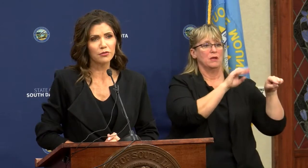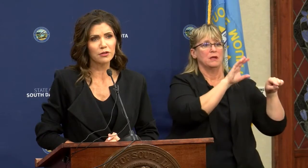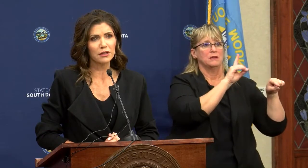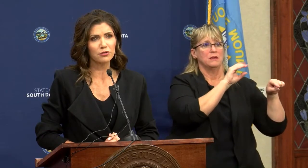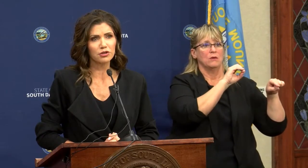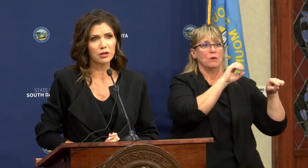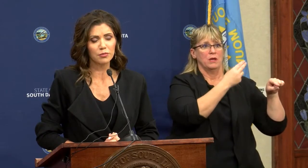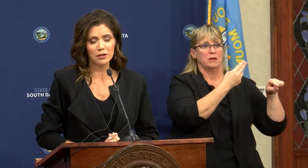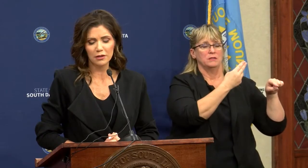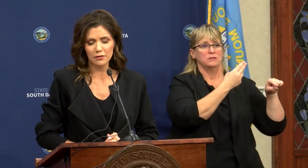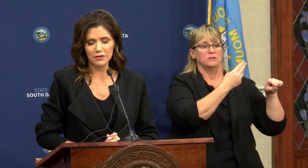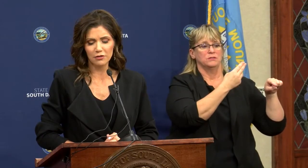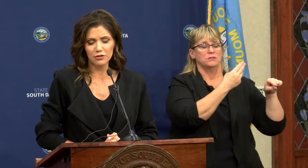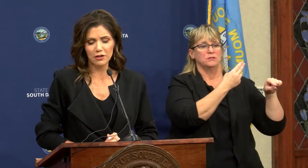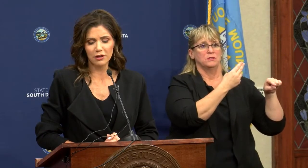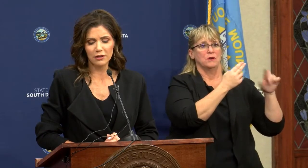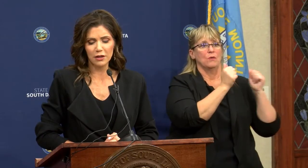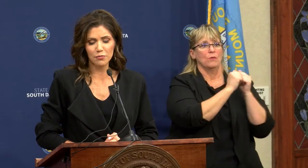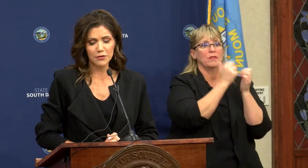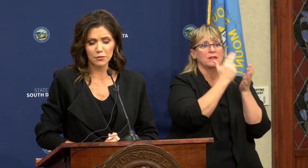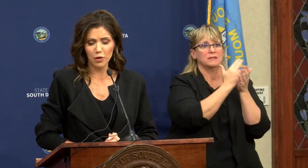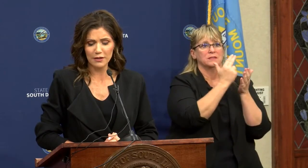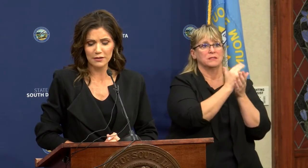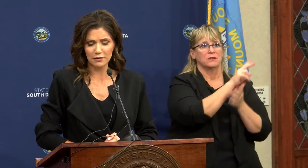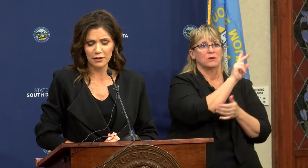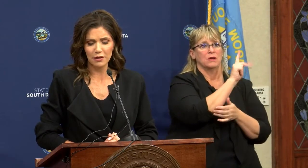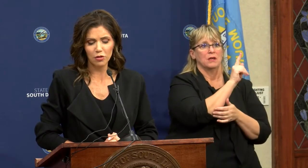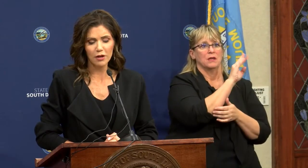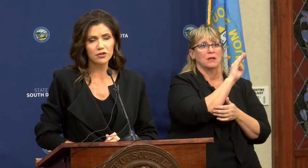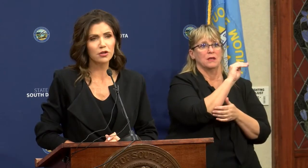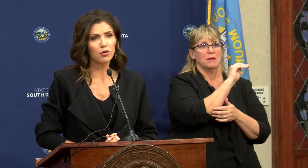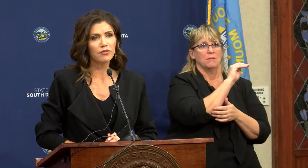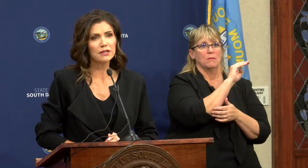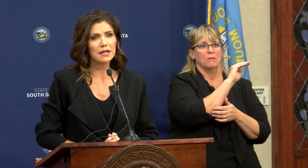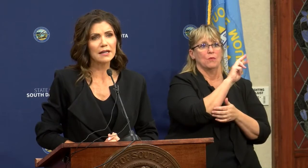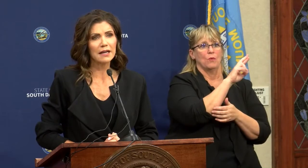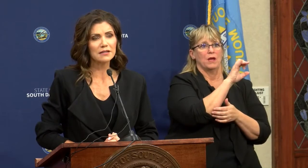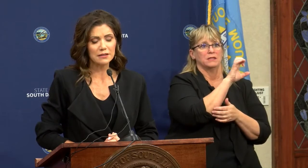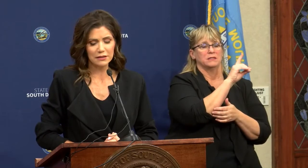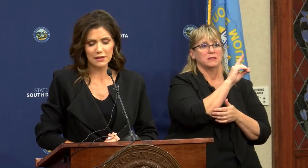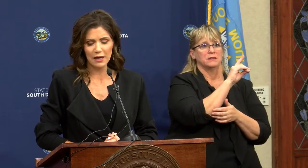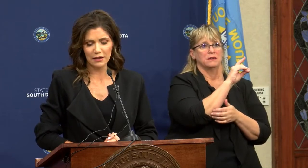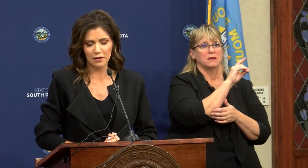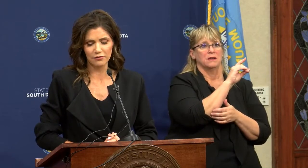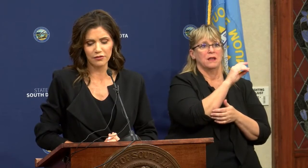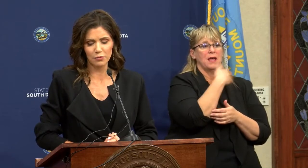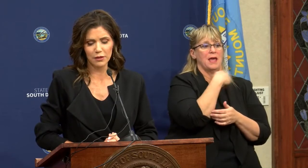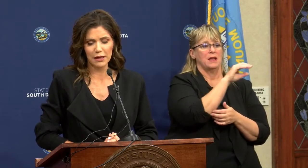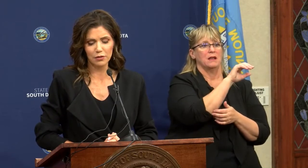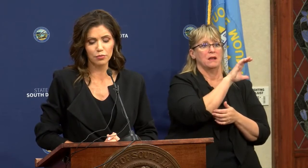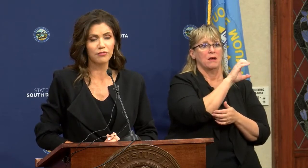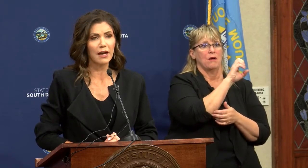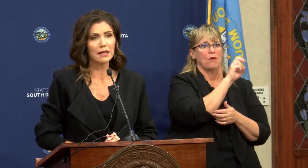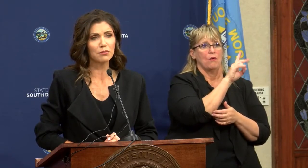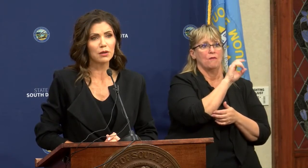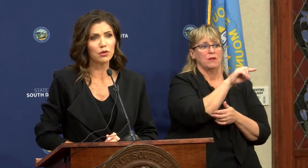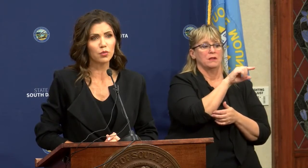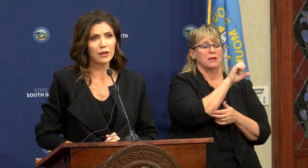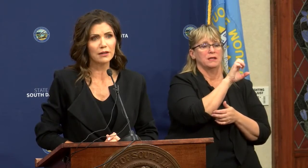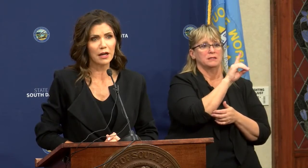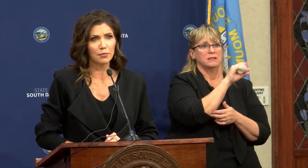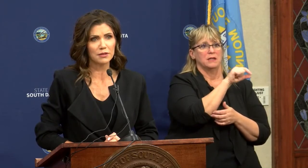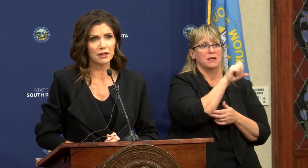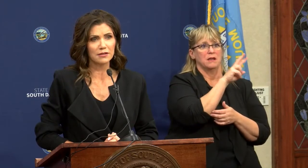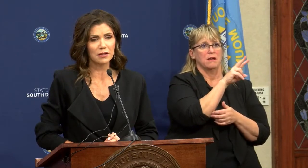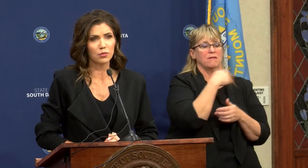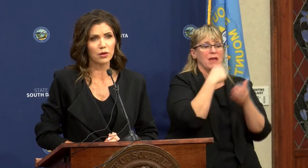Health under the leadership of Secretary Kim Mulsom-Risden launched COVID.SD.gov and began providing me with